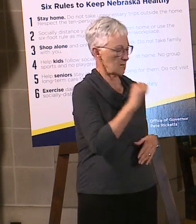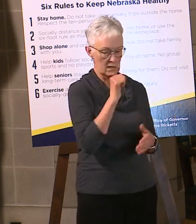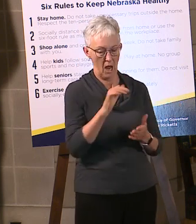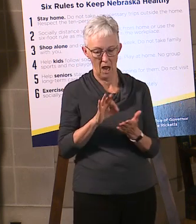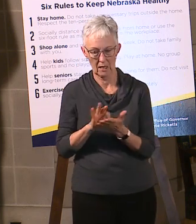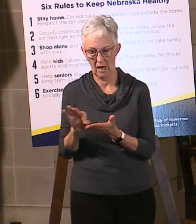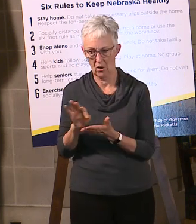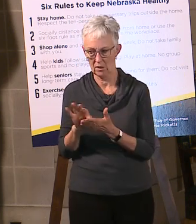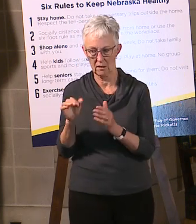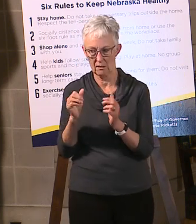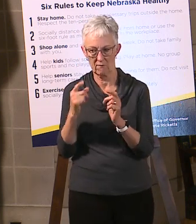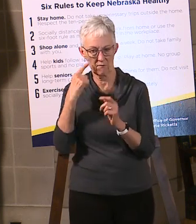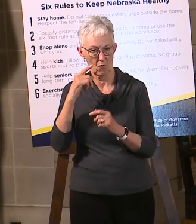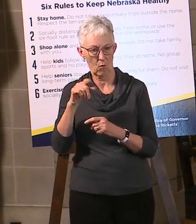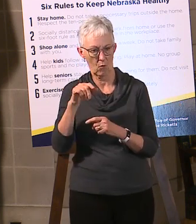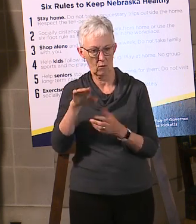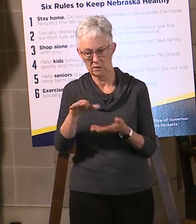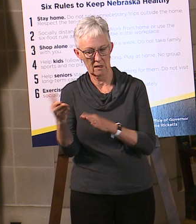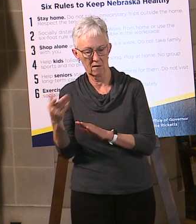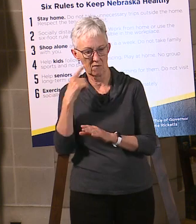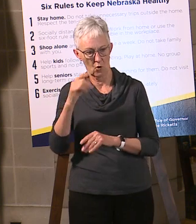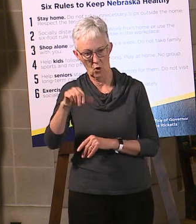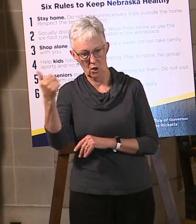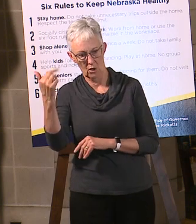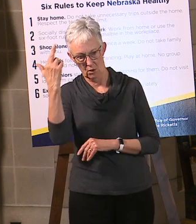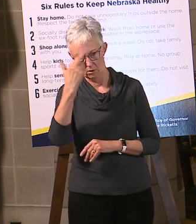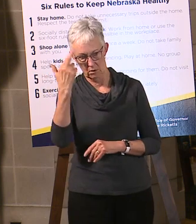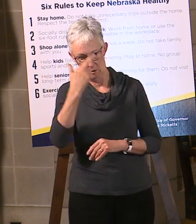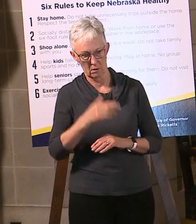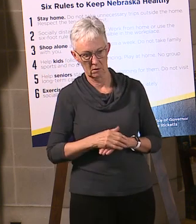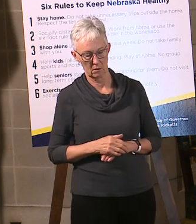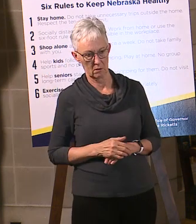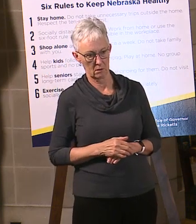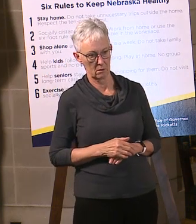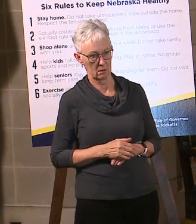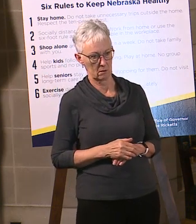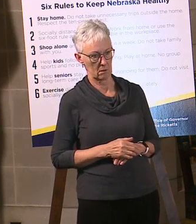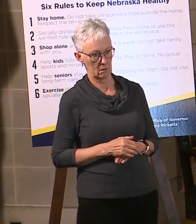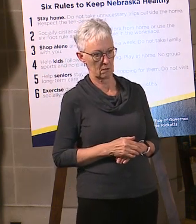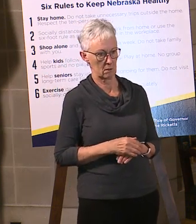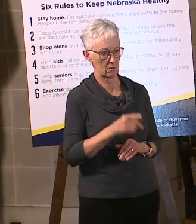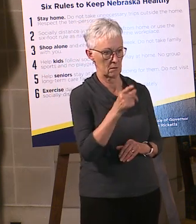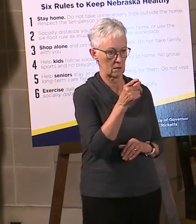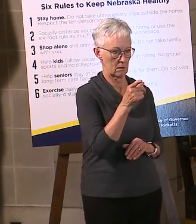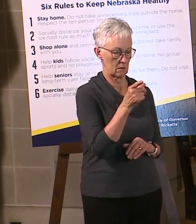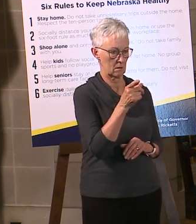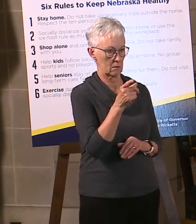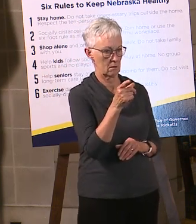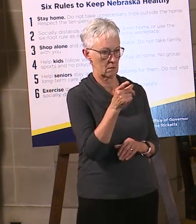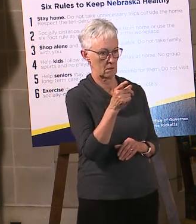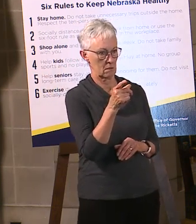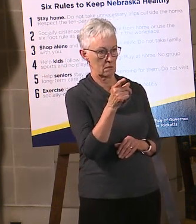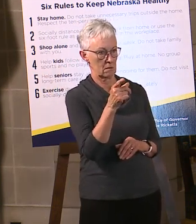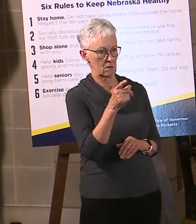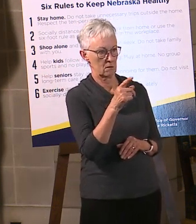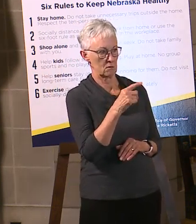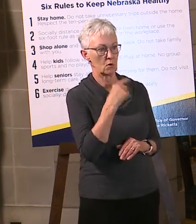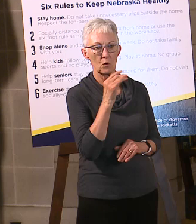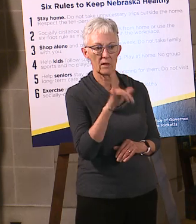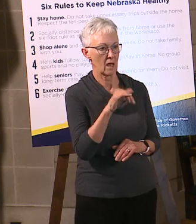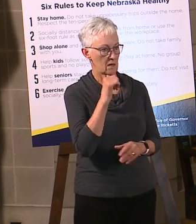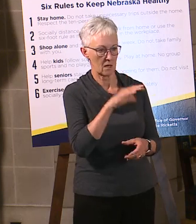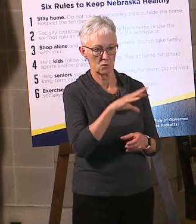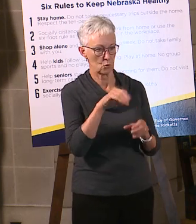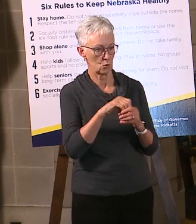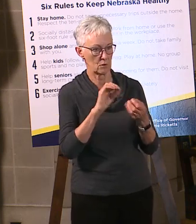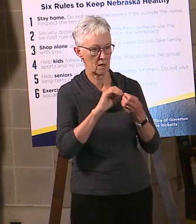they say it was coronavirus-related, that's how we count it. So it wouldn't include the number of people who had it with COVID-19. So again, we're picking